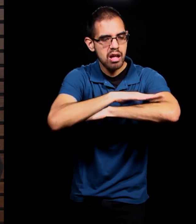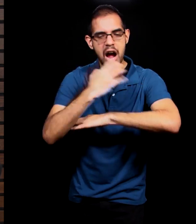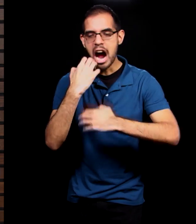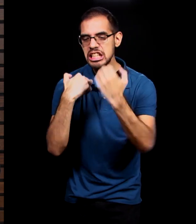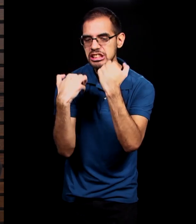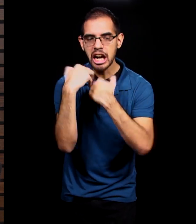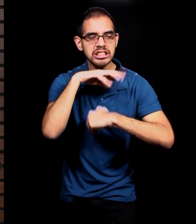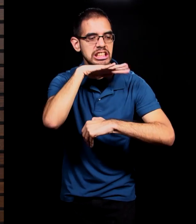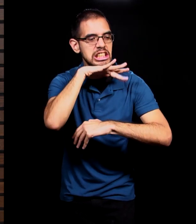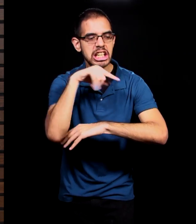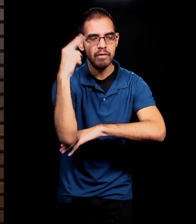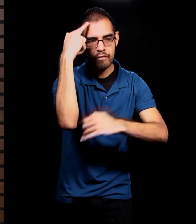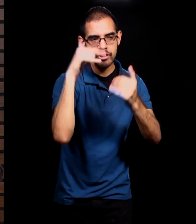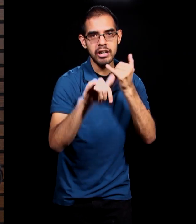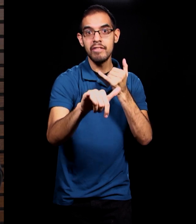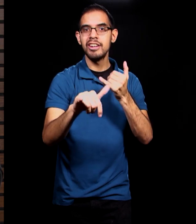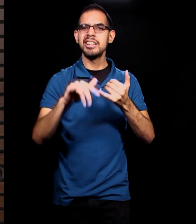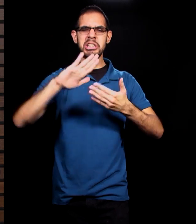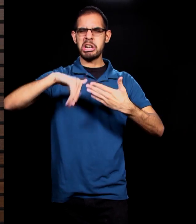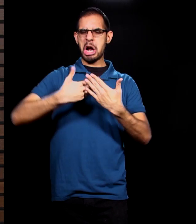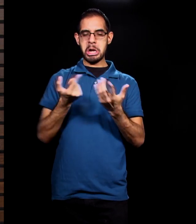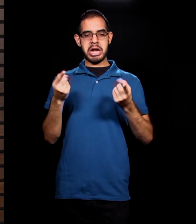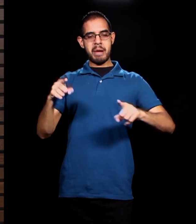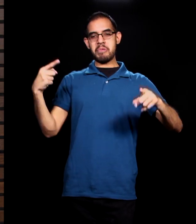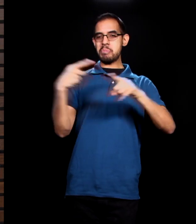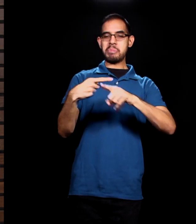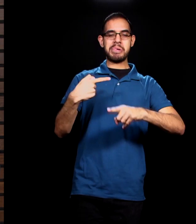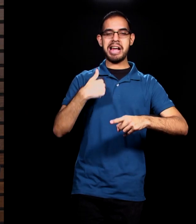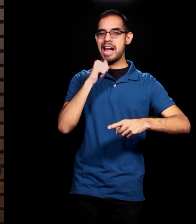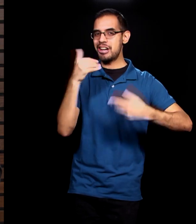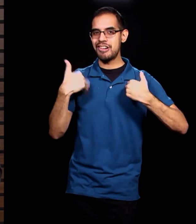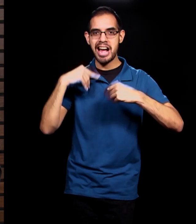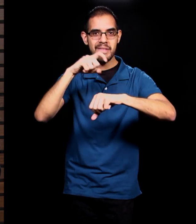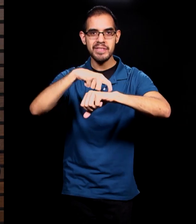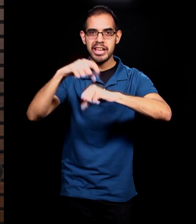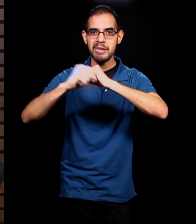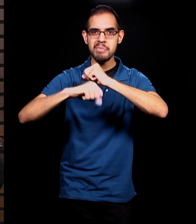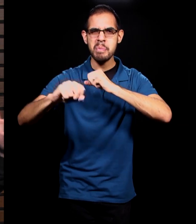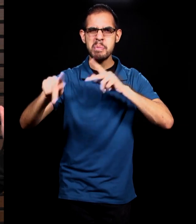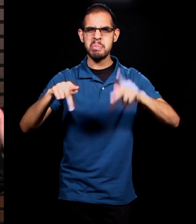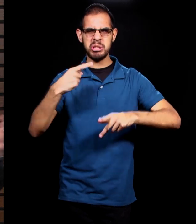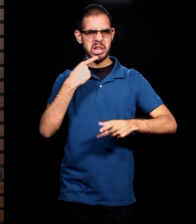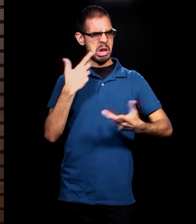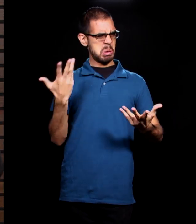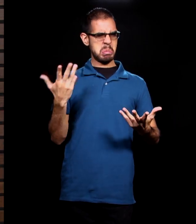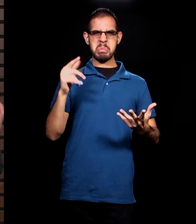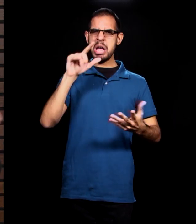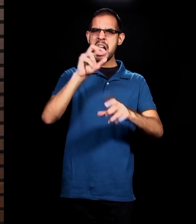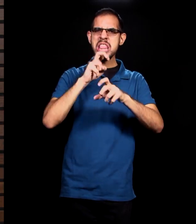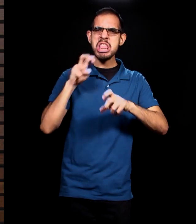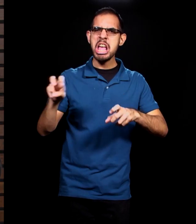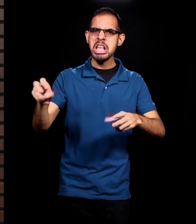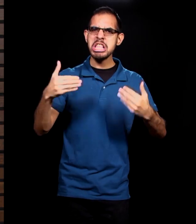And there's a lot of stuff going on here that I don't have time to explain. People say, did snakes have legs? It's quite possible.